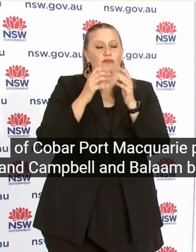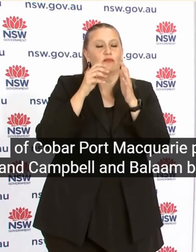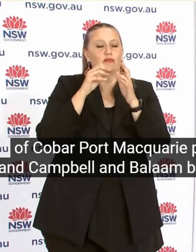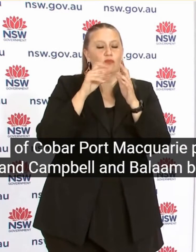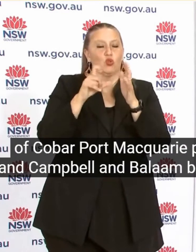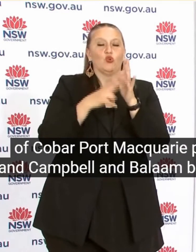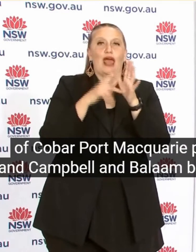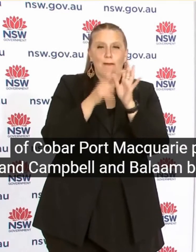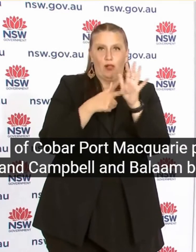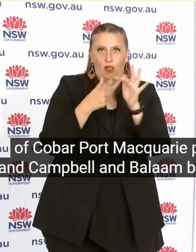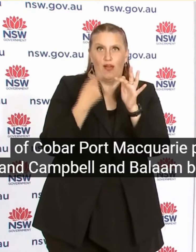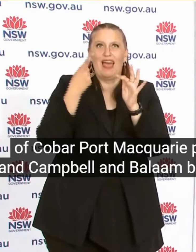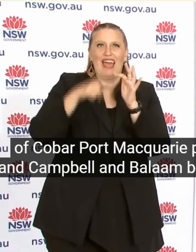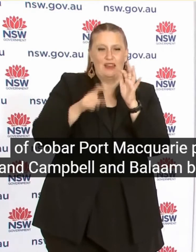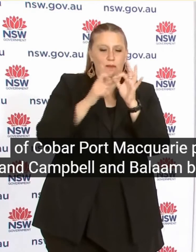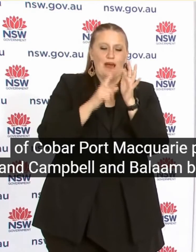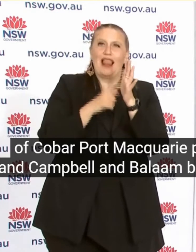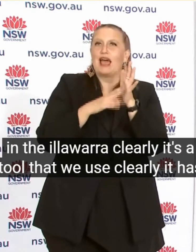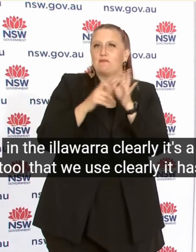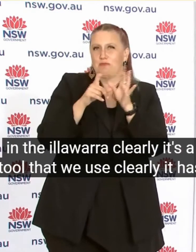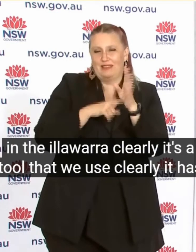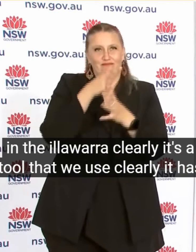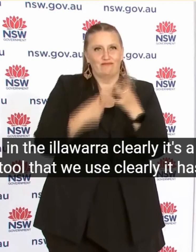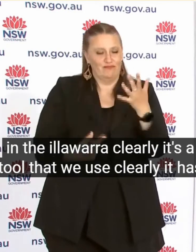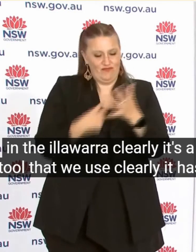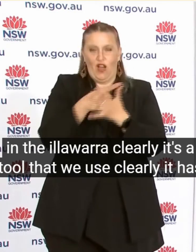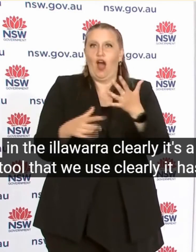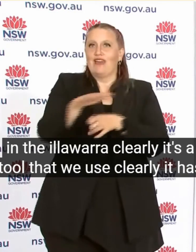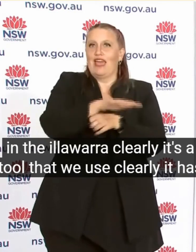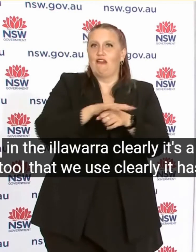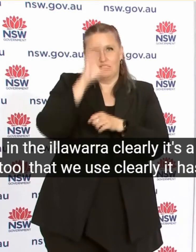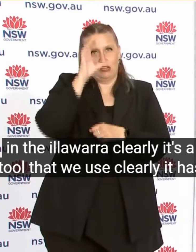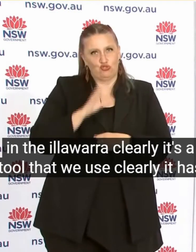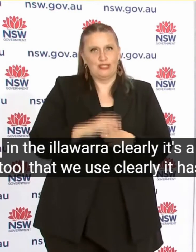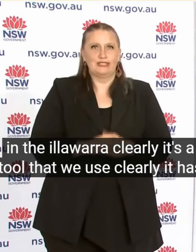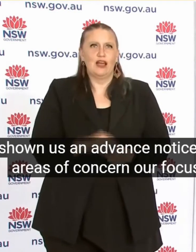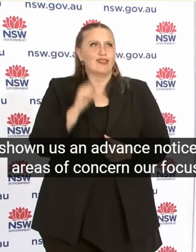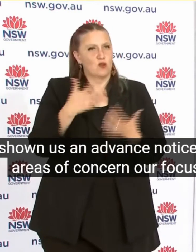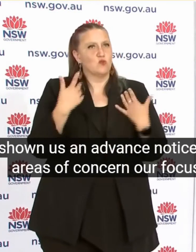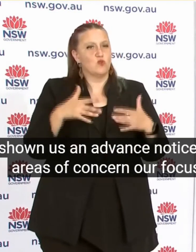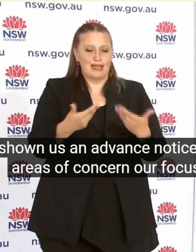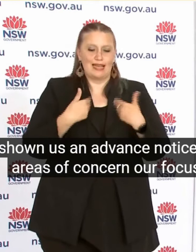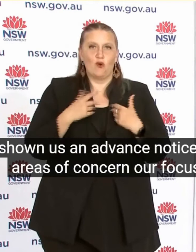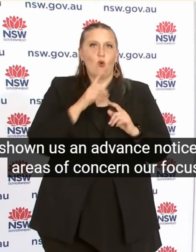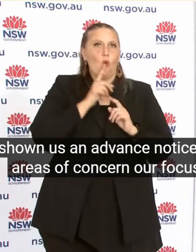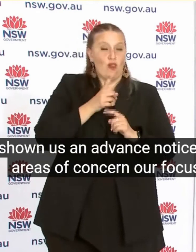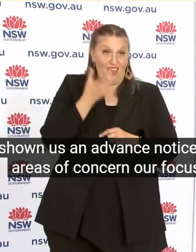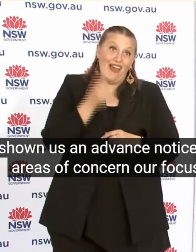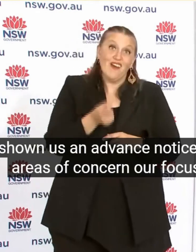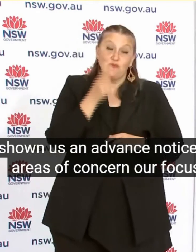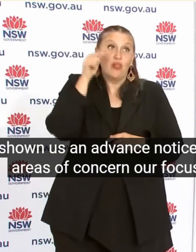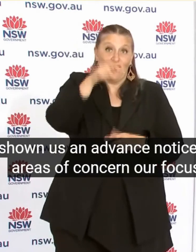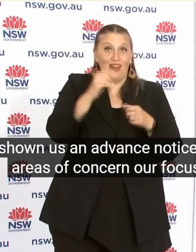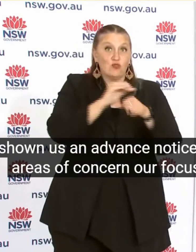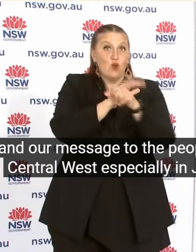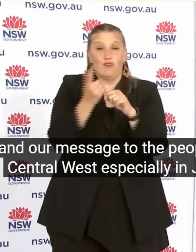That We Use Clearly It Has Shown Us An Advance Notice In Are Of Concern Our Focus And Our Message To People Of